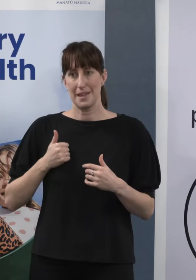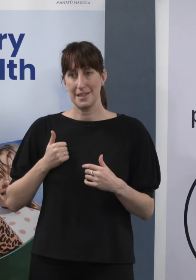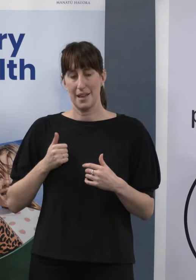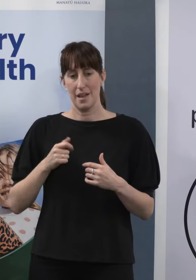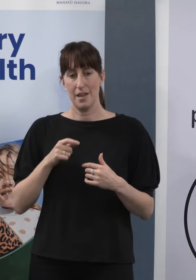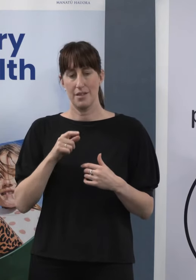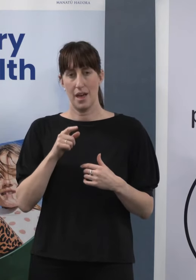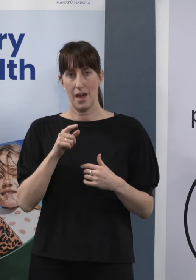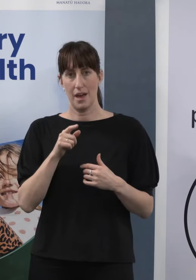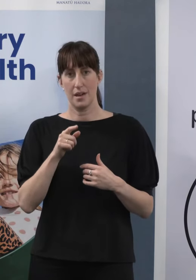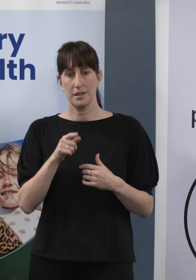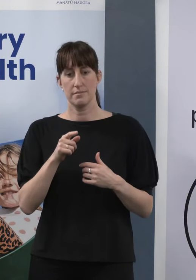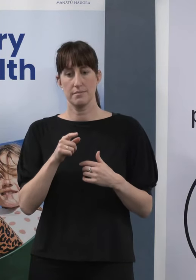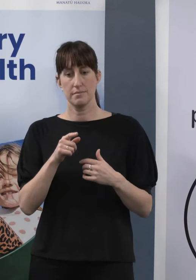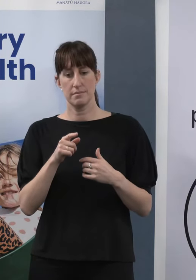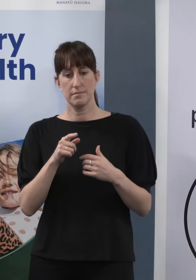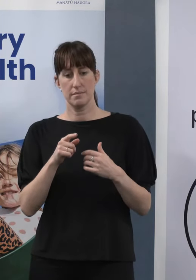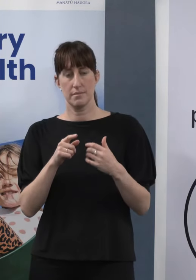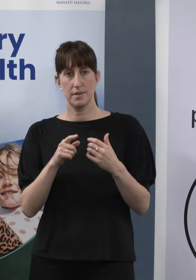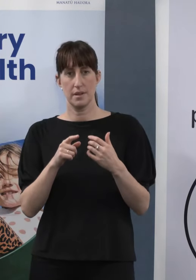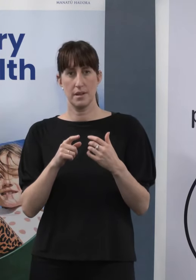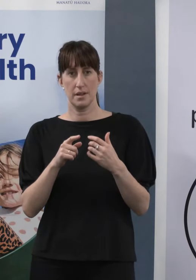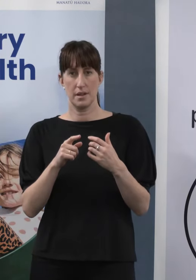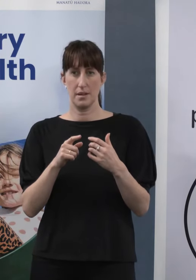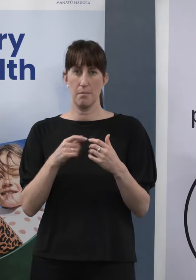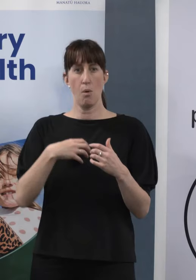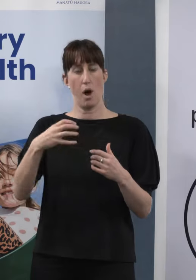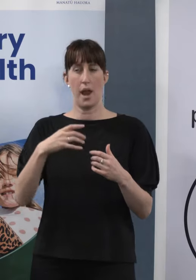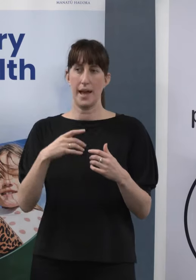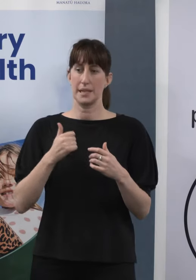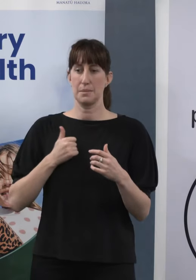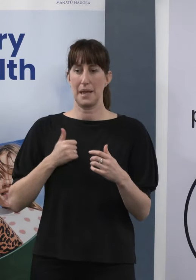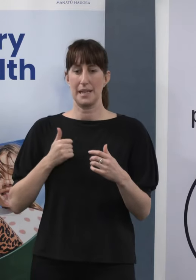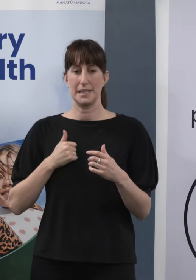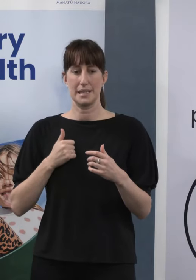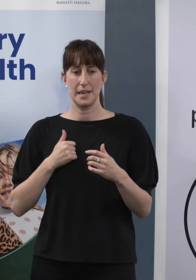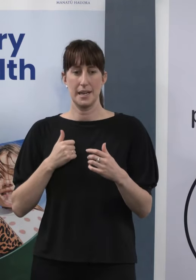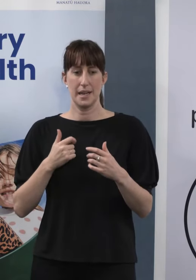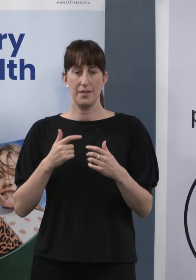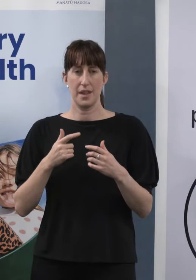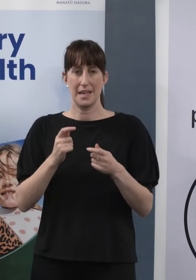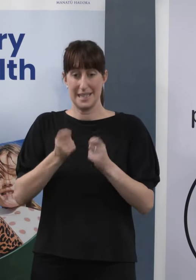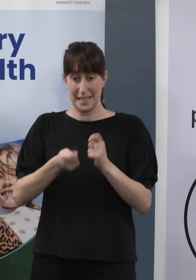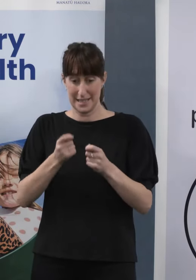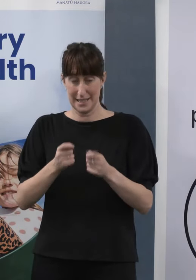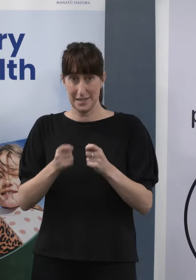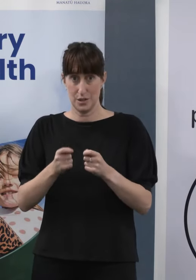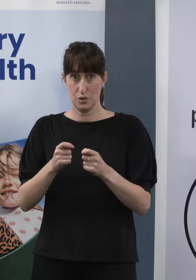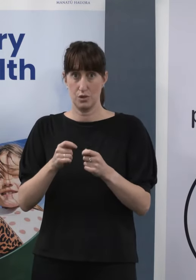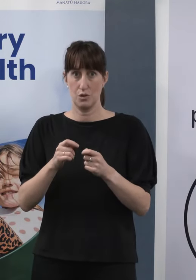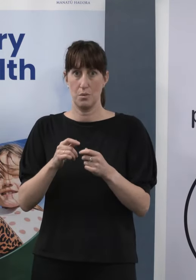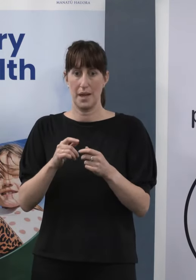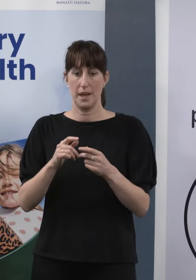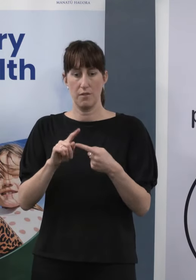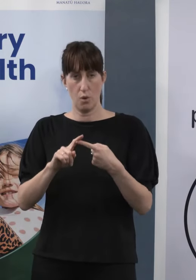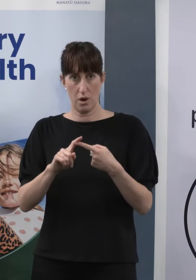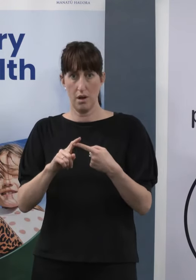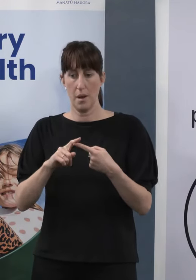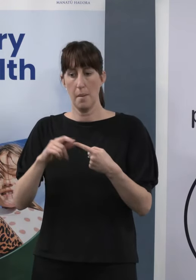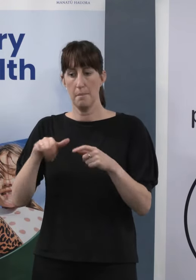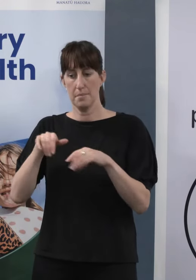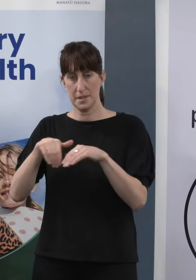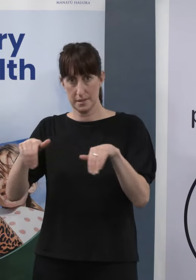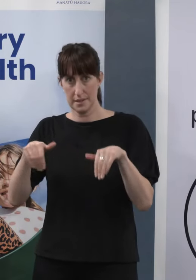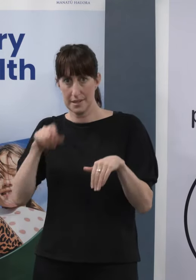doing, so there's more complexity. We're testing everybody who's coming across the border. We're then asking people who return a positive